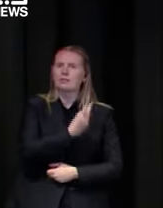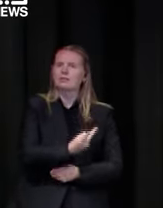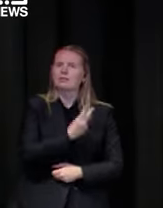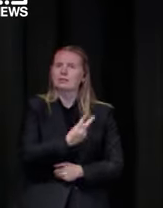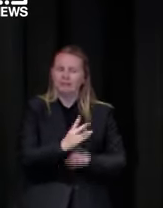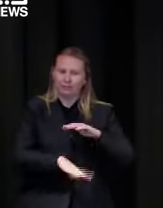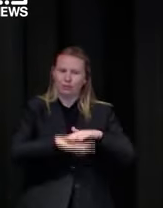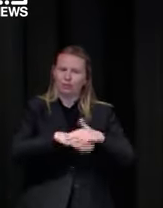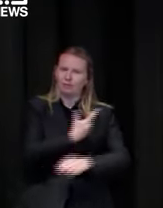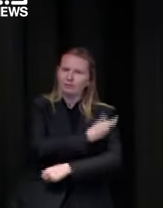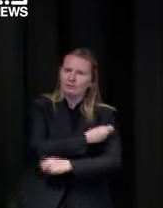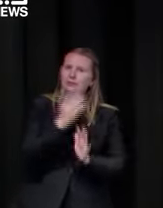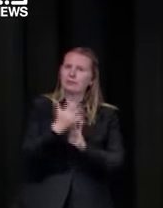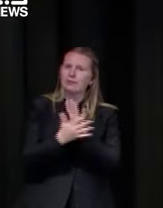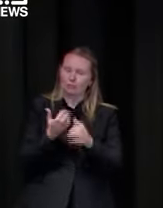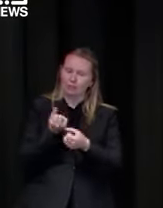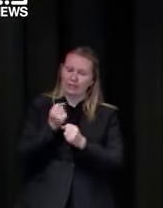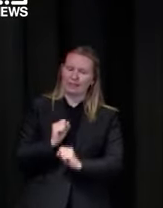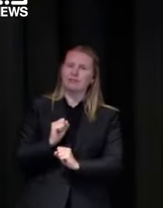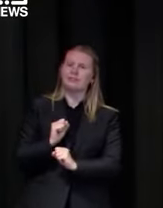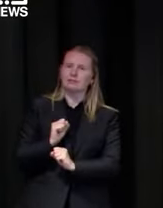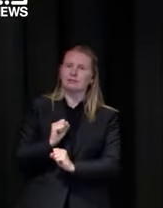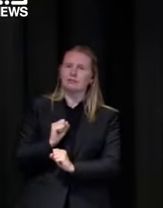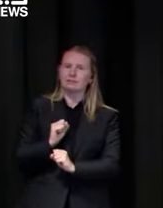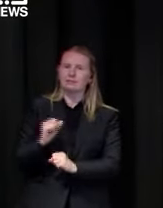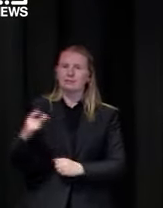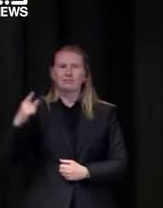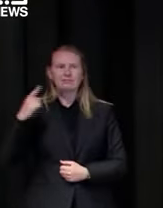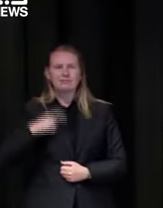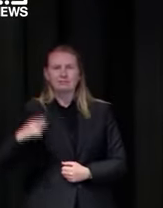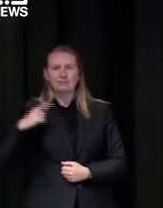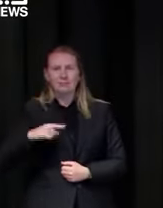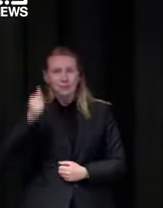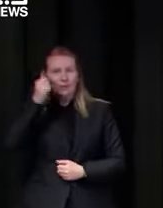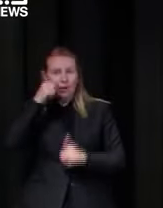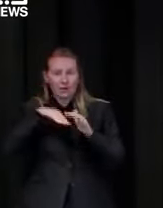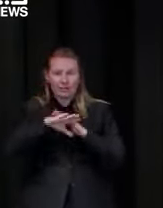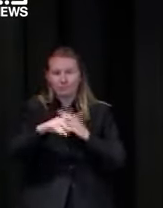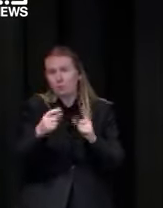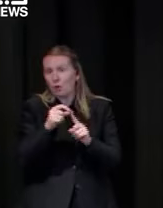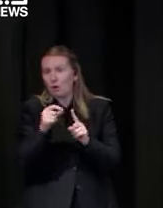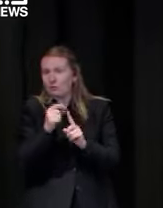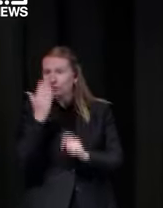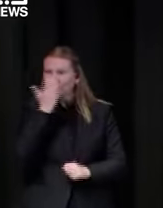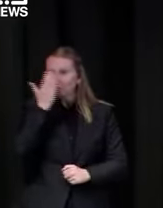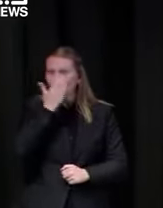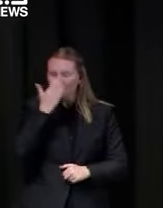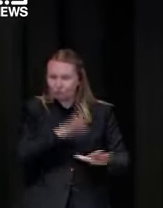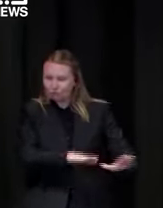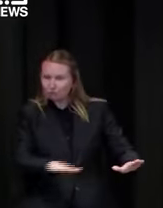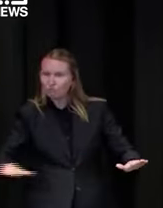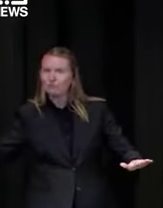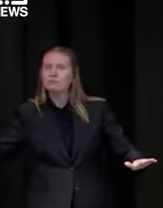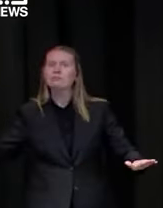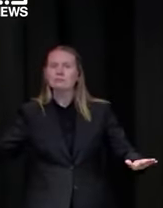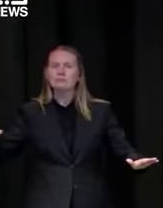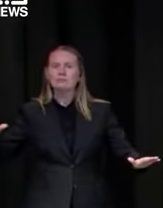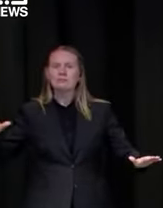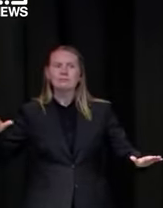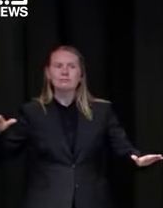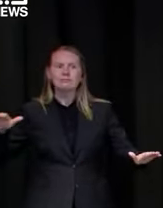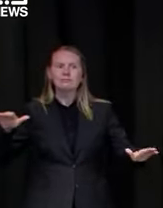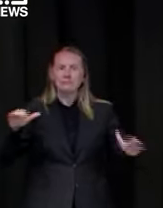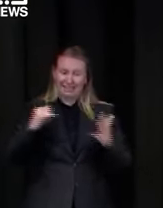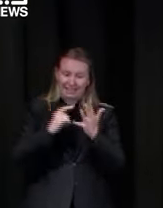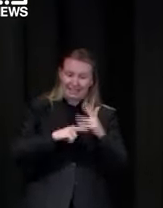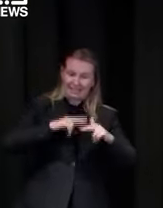to be fully protected because by its very nature particularly for primary schools the largest group of people in the primary school is not